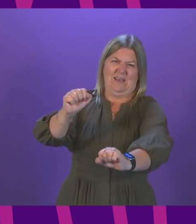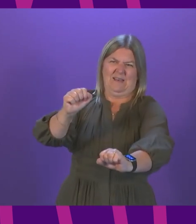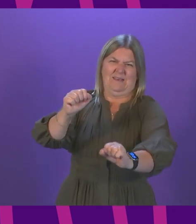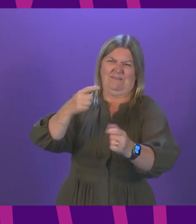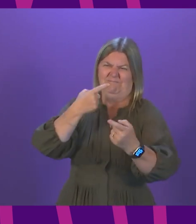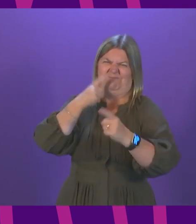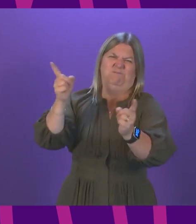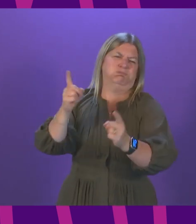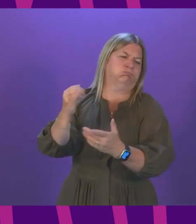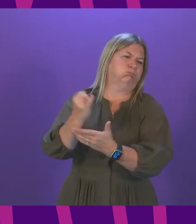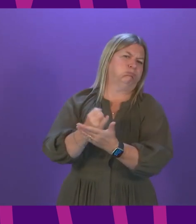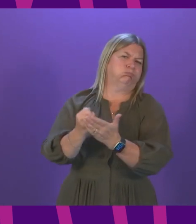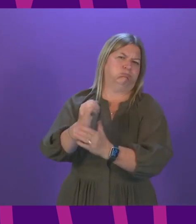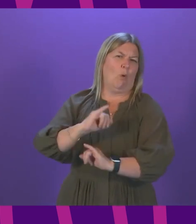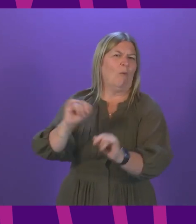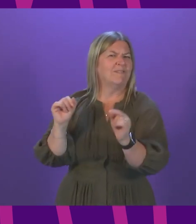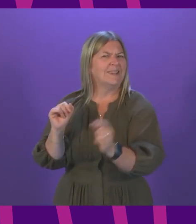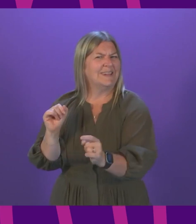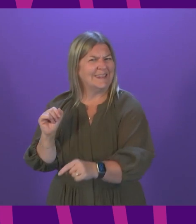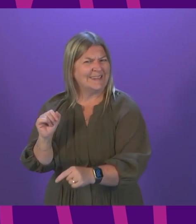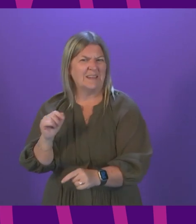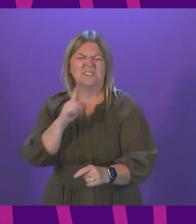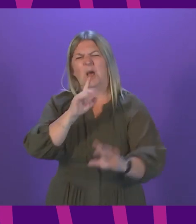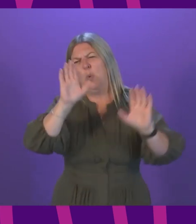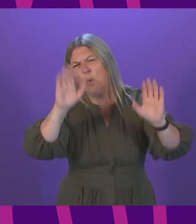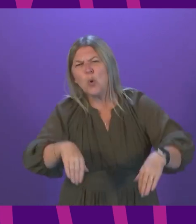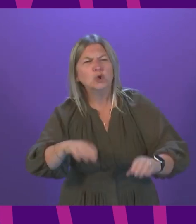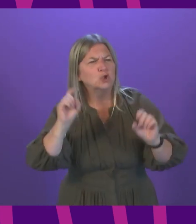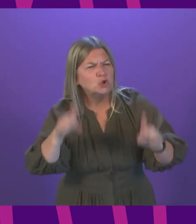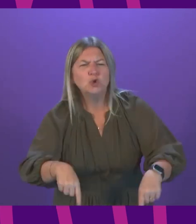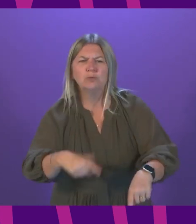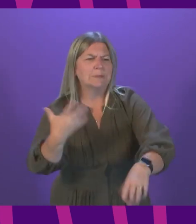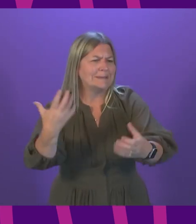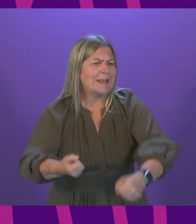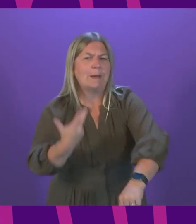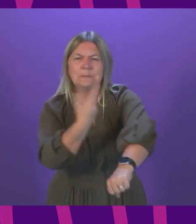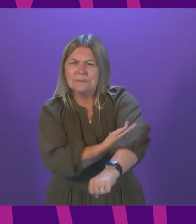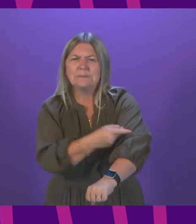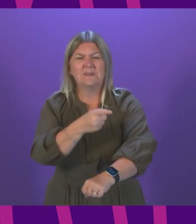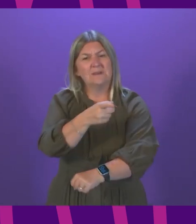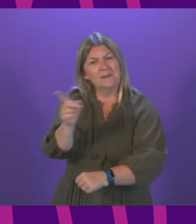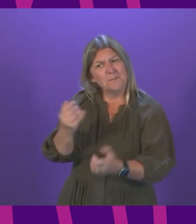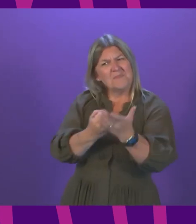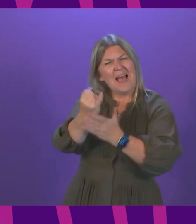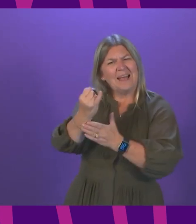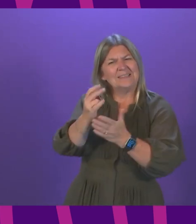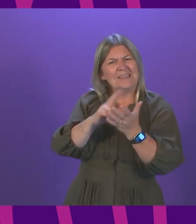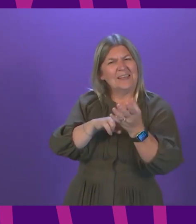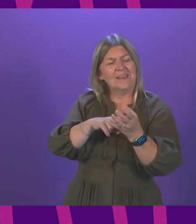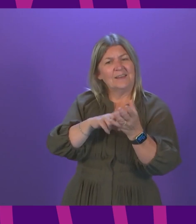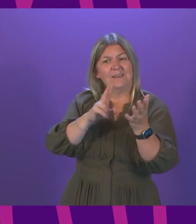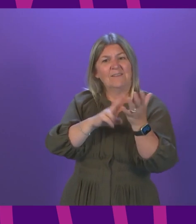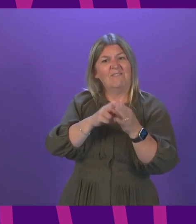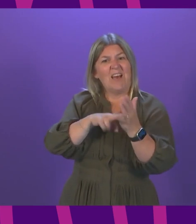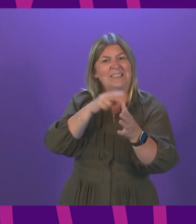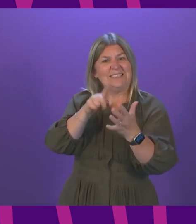continue to denounce the vaccination programme and all associated with it. For those in that group who are prepared to listen, can the First Minister please